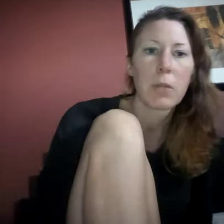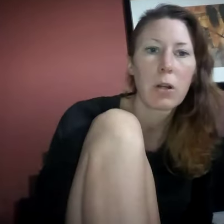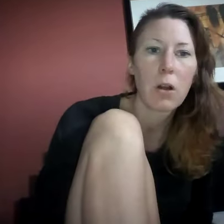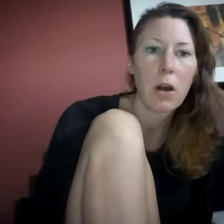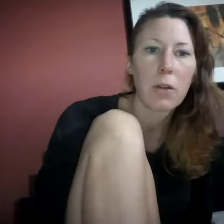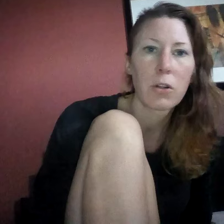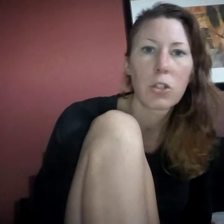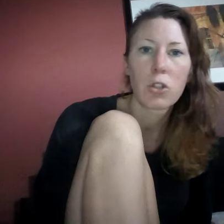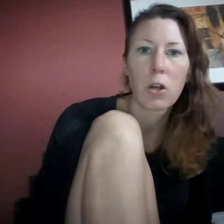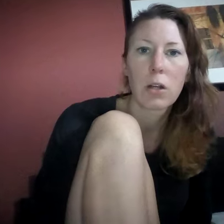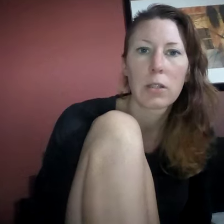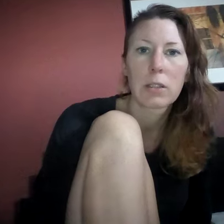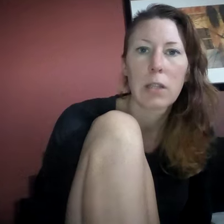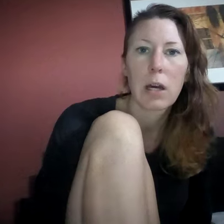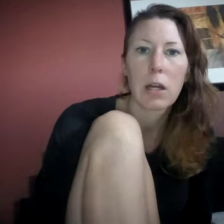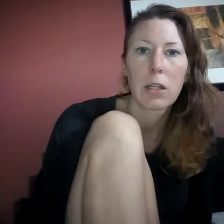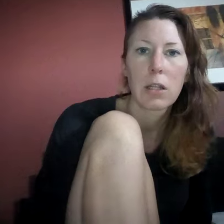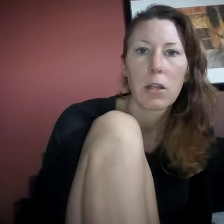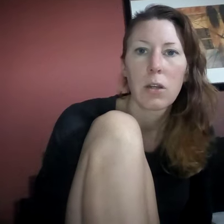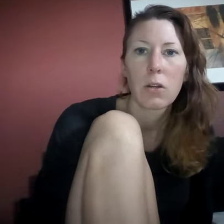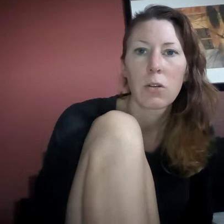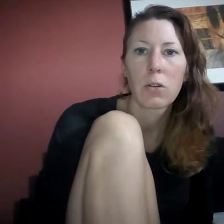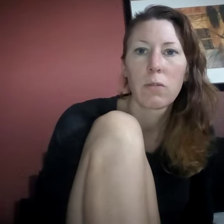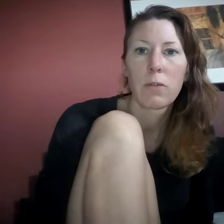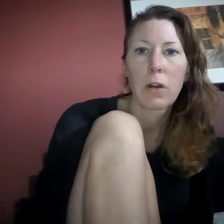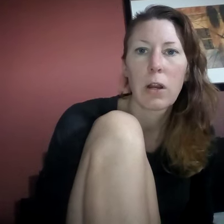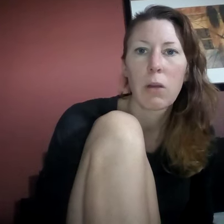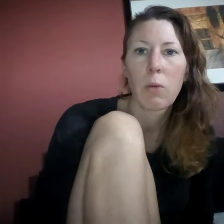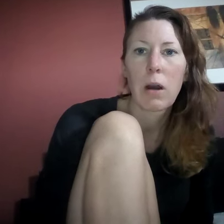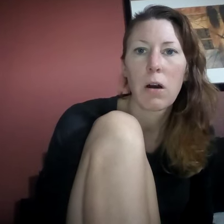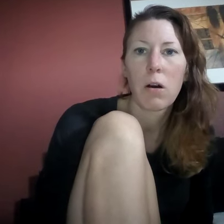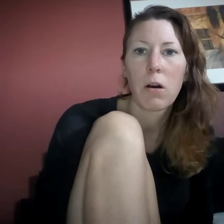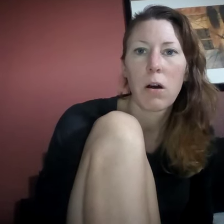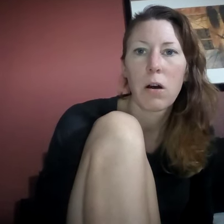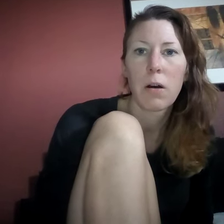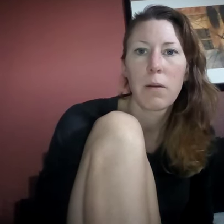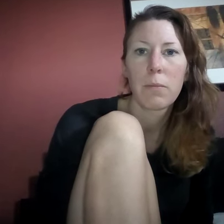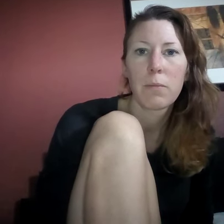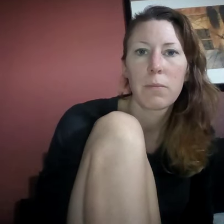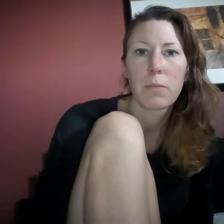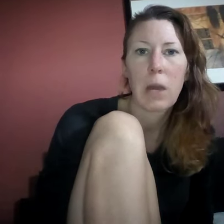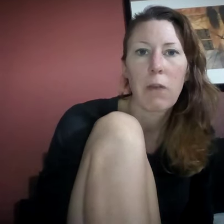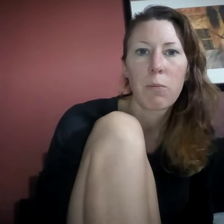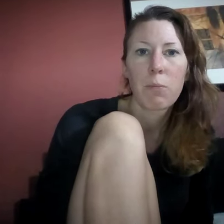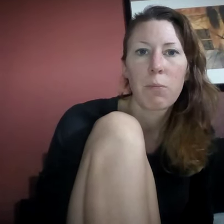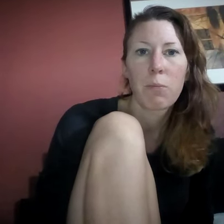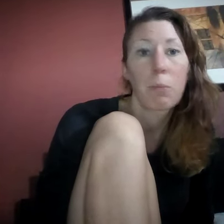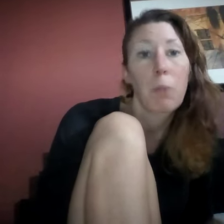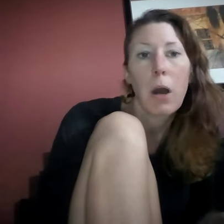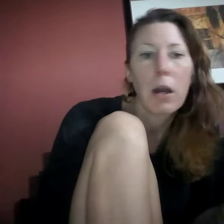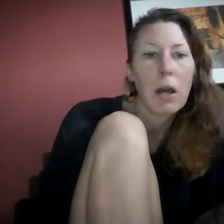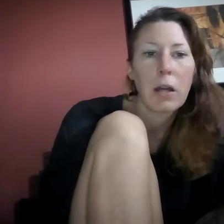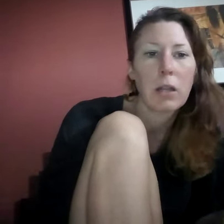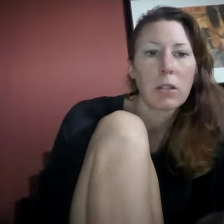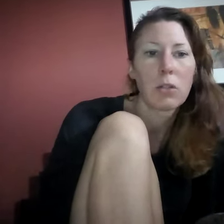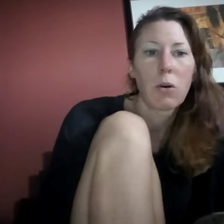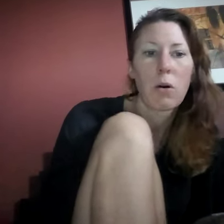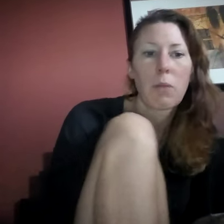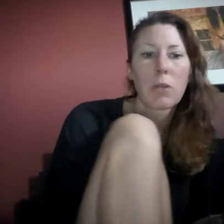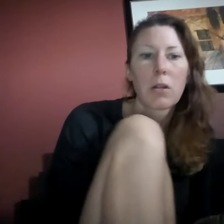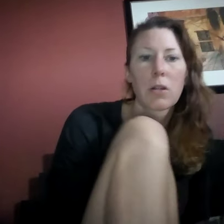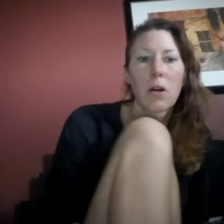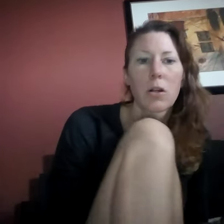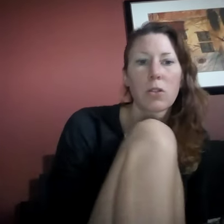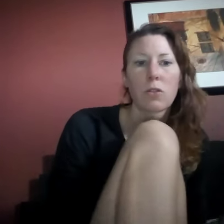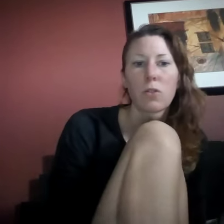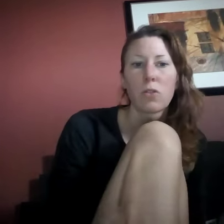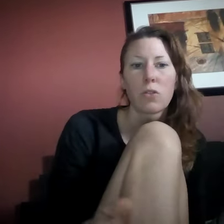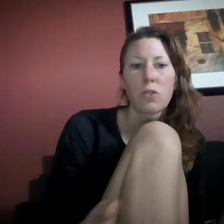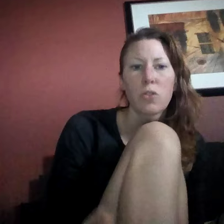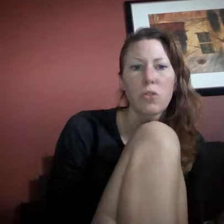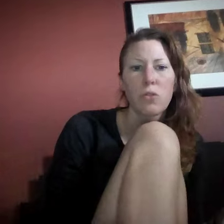there are other drugs that could very well, um, have, I, you know, I'm not a doctor. There's a